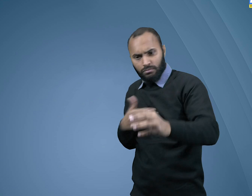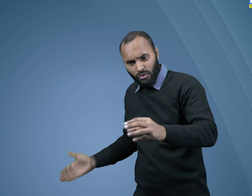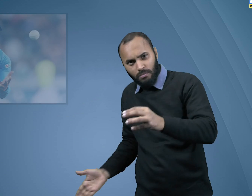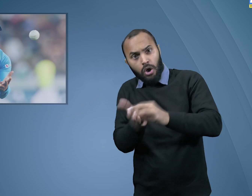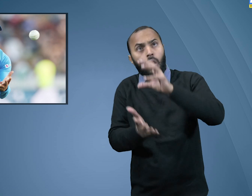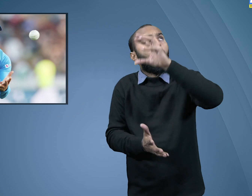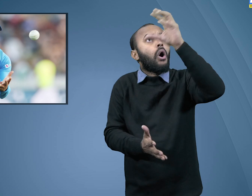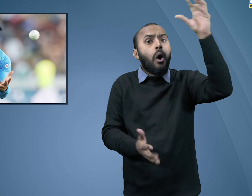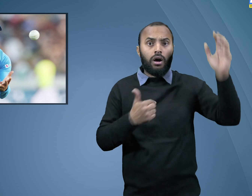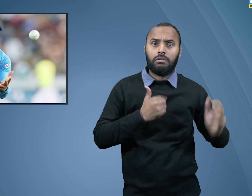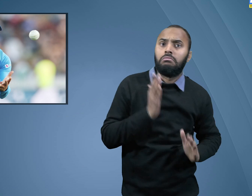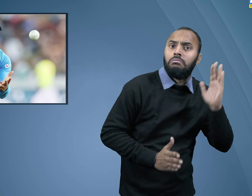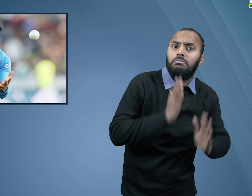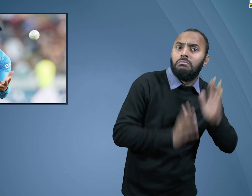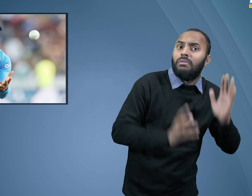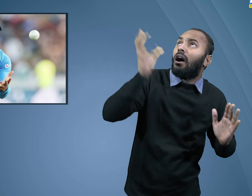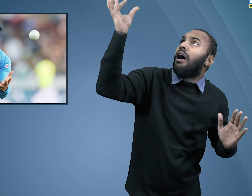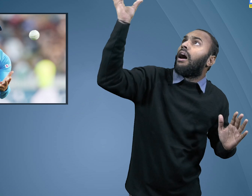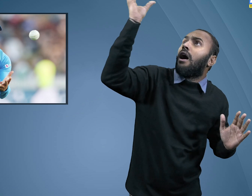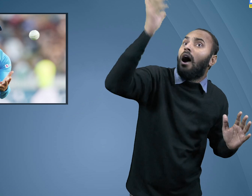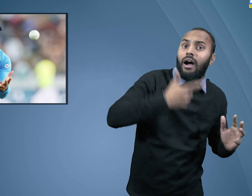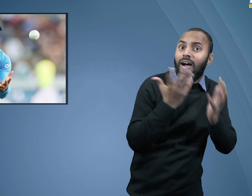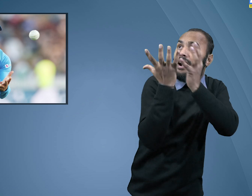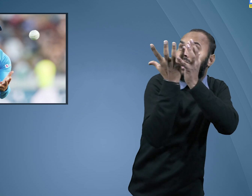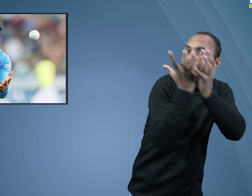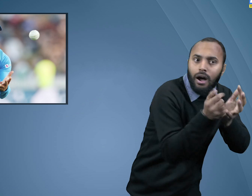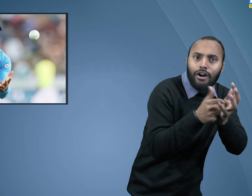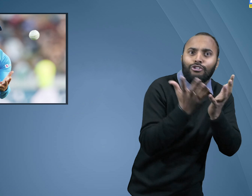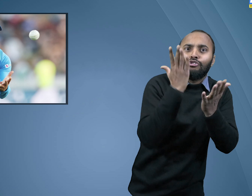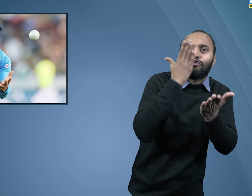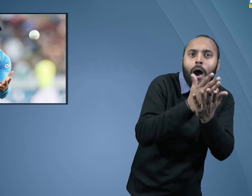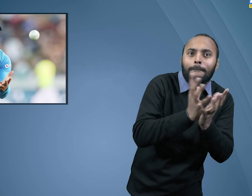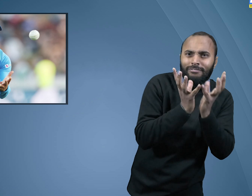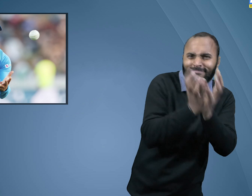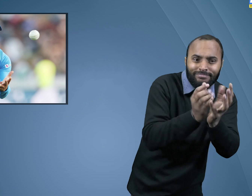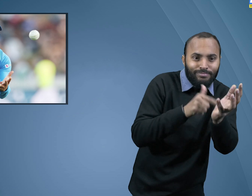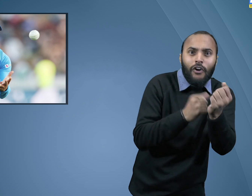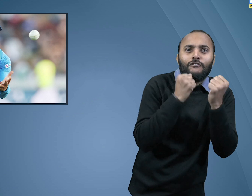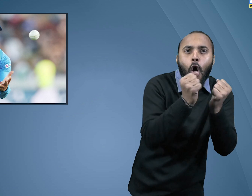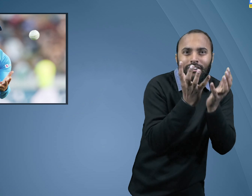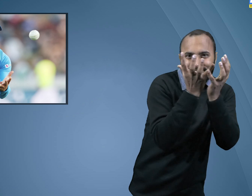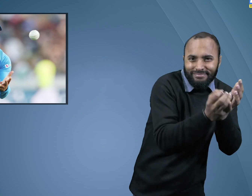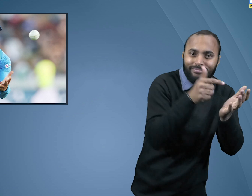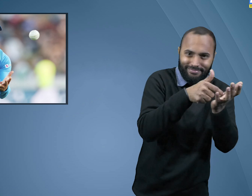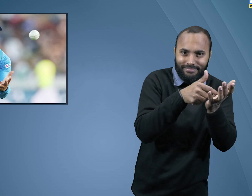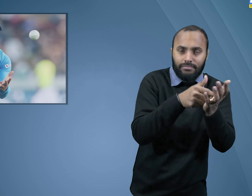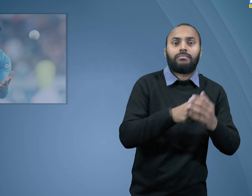to catch the ball, the player has to apply force in order to stop the ball. You might also know that the